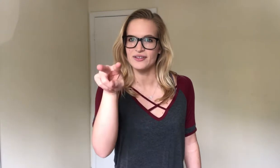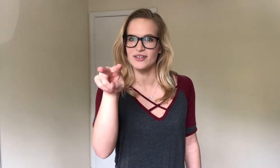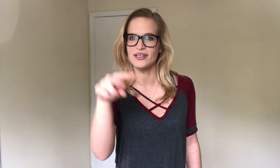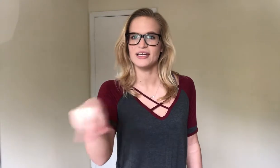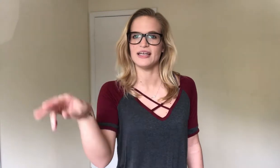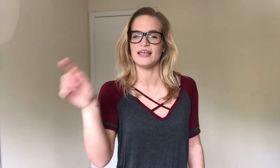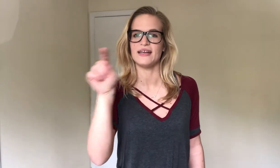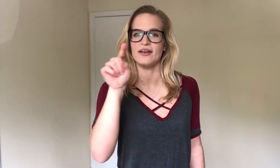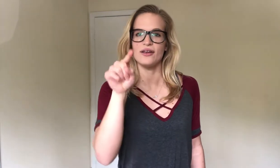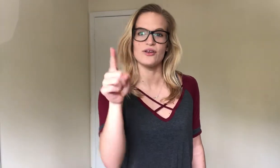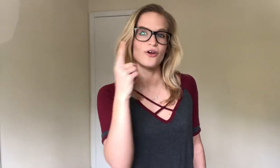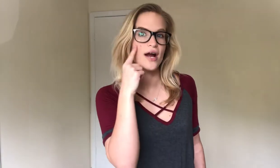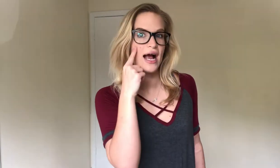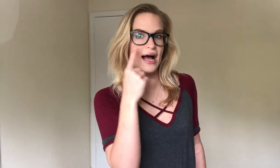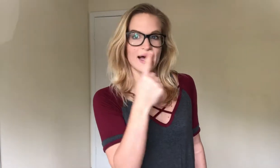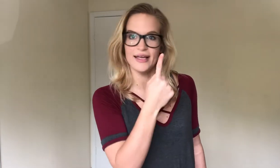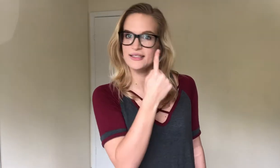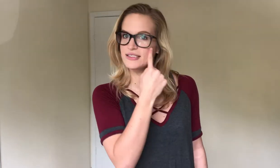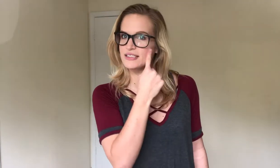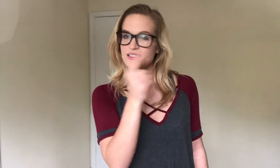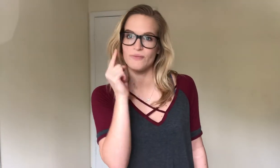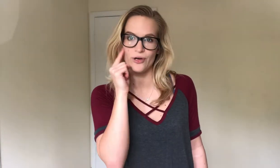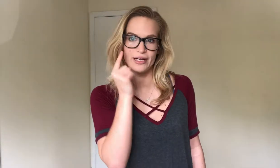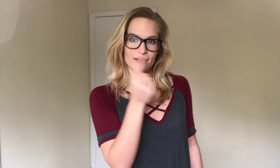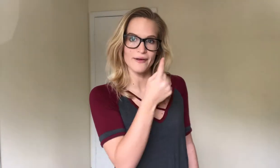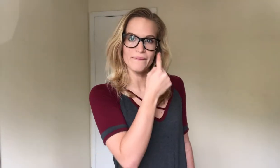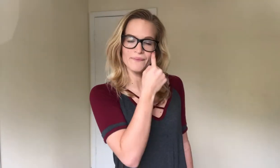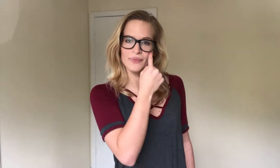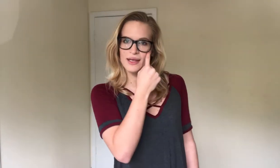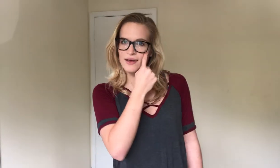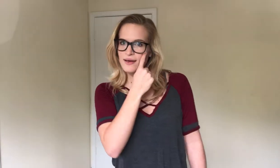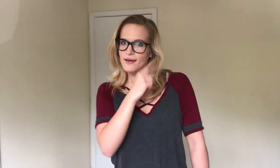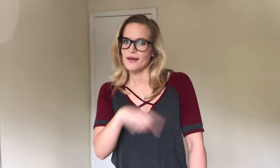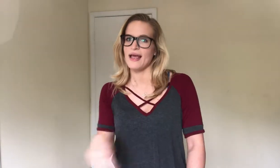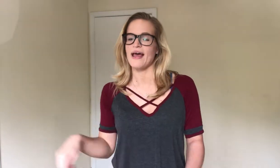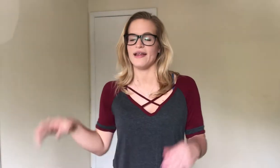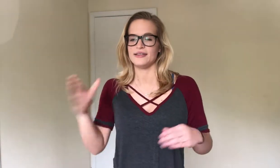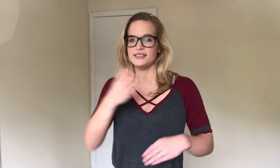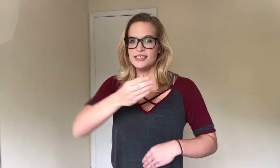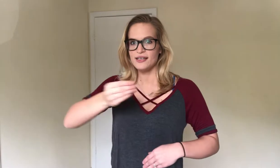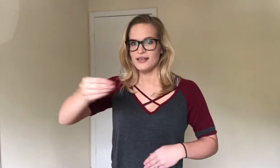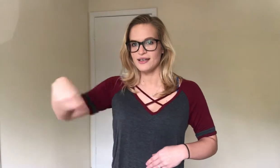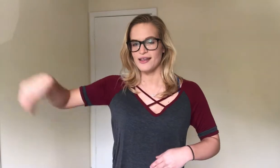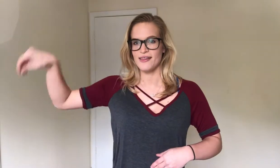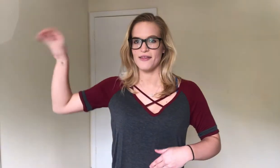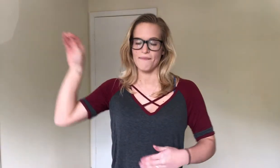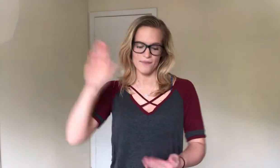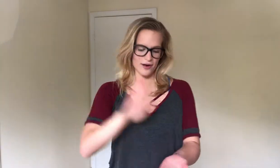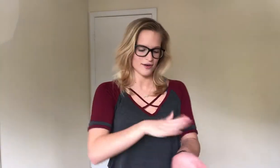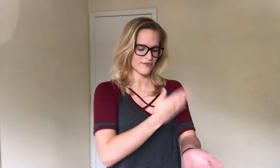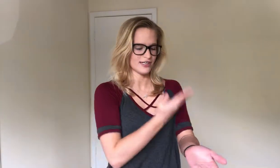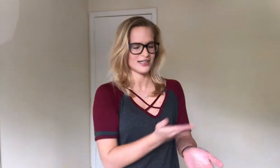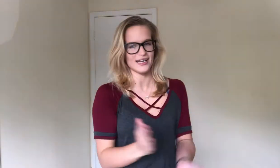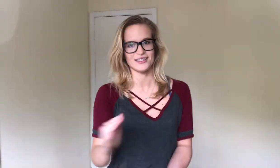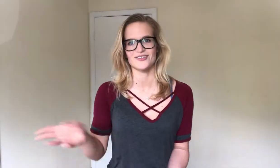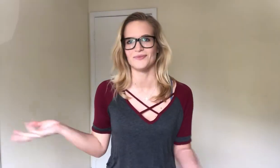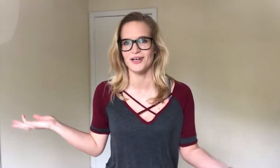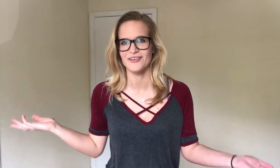The look in your eyes, just point at them. And the Marvin Gates. So Marvin